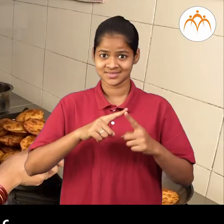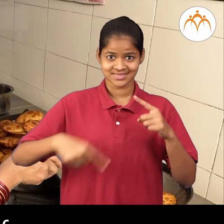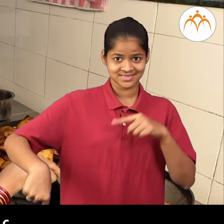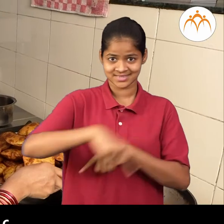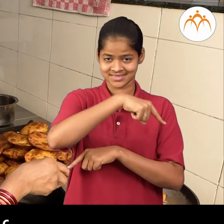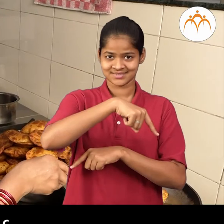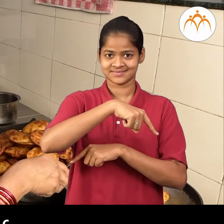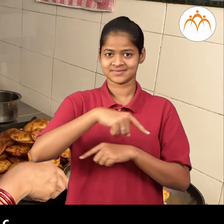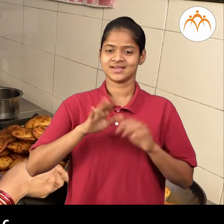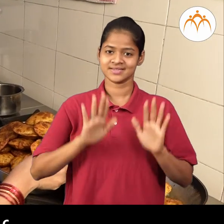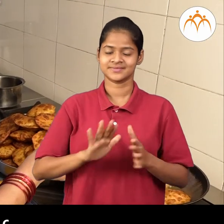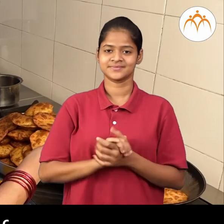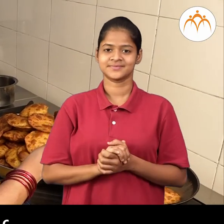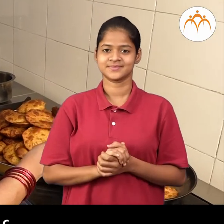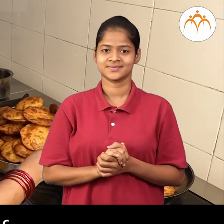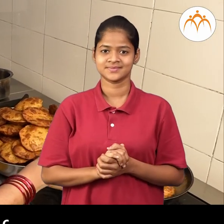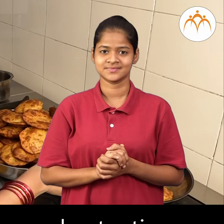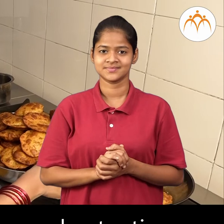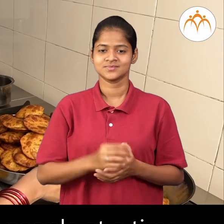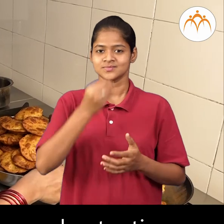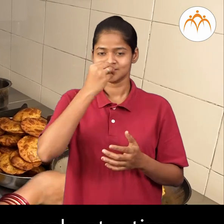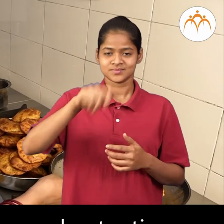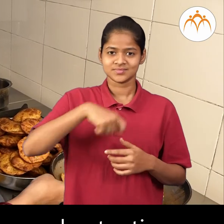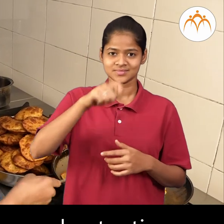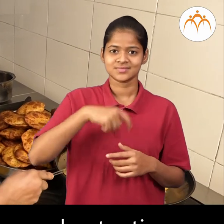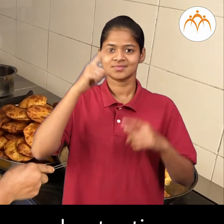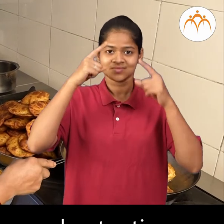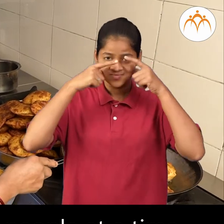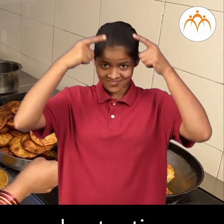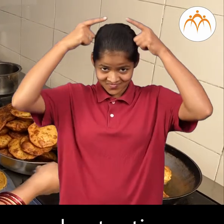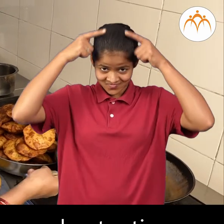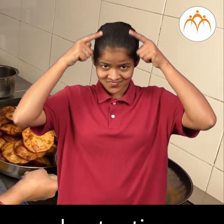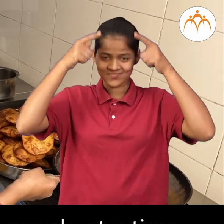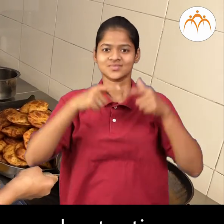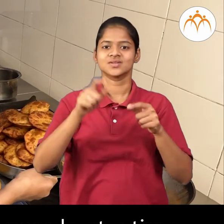Chef, chefs cook for many people at a time.